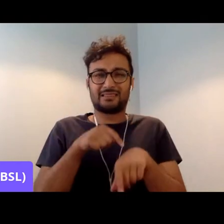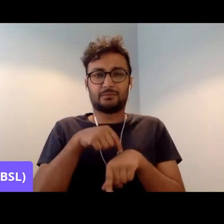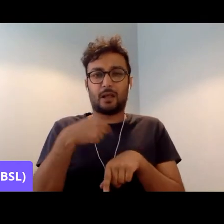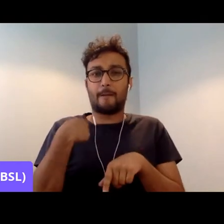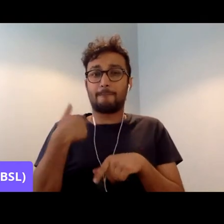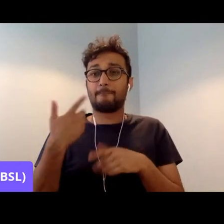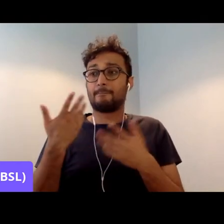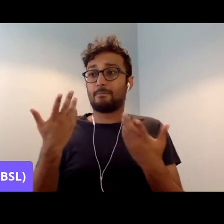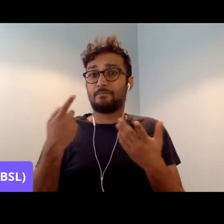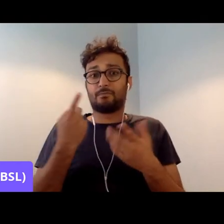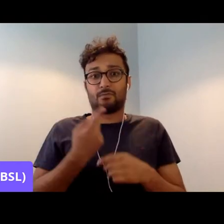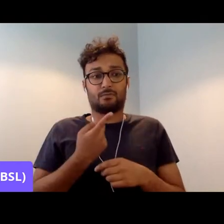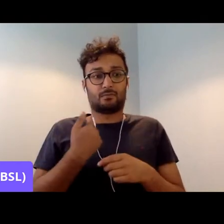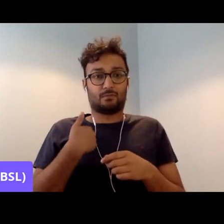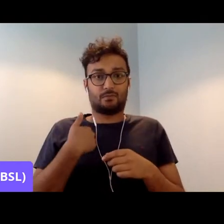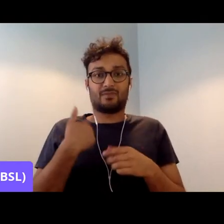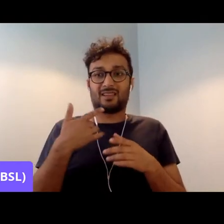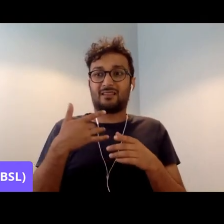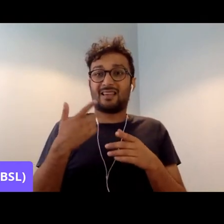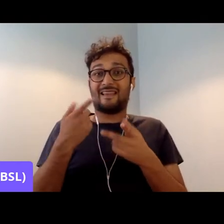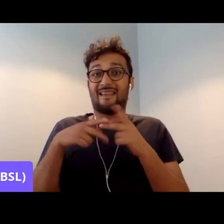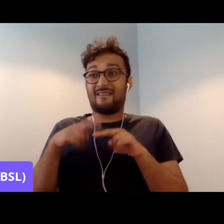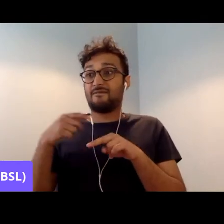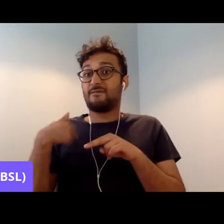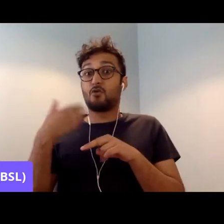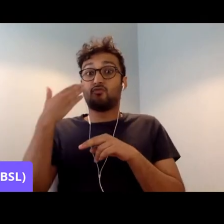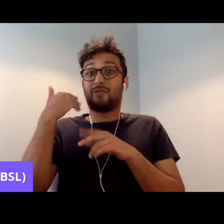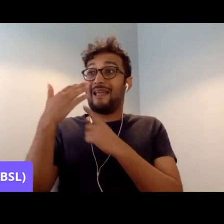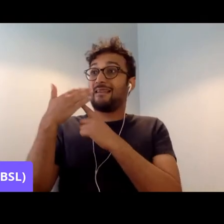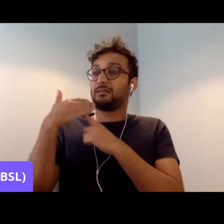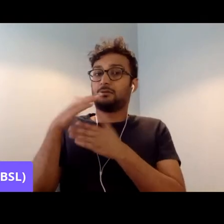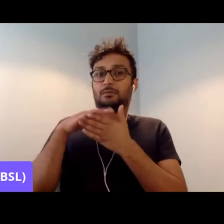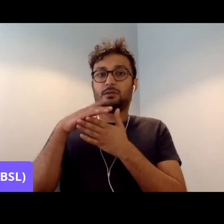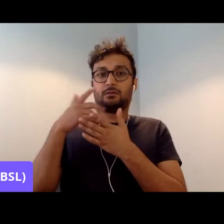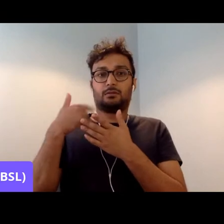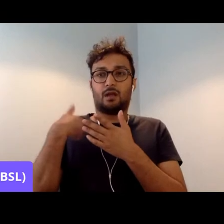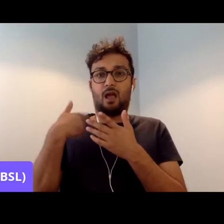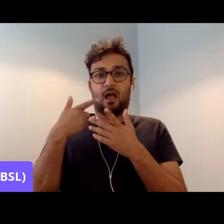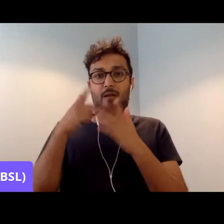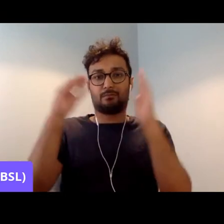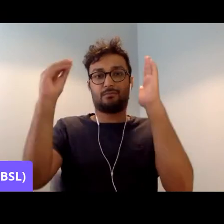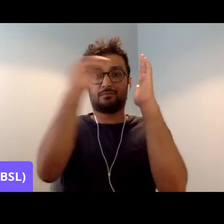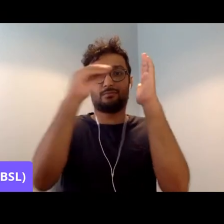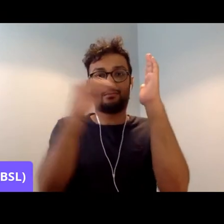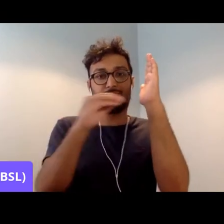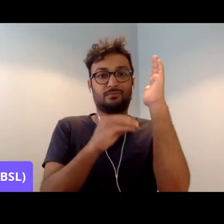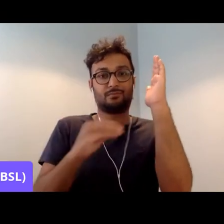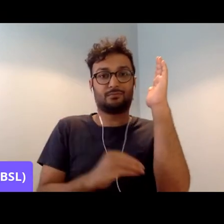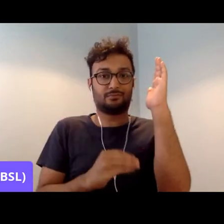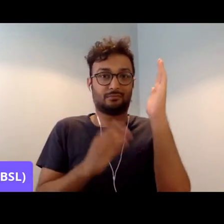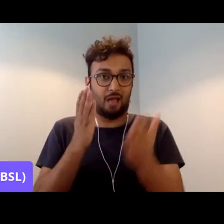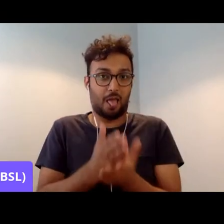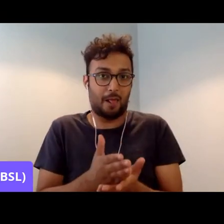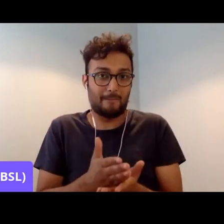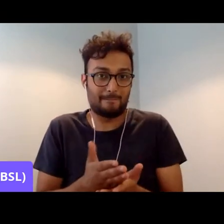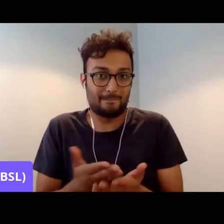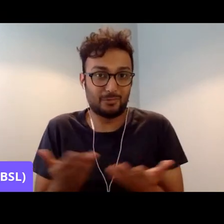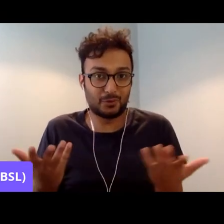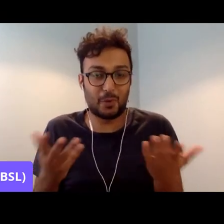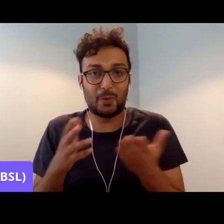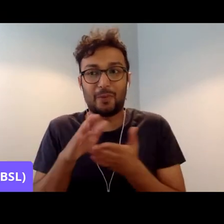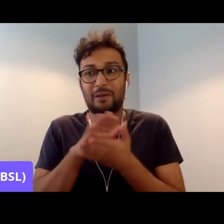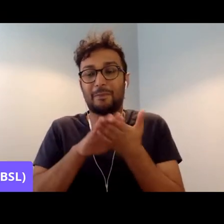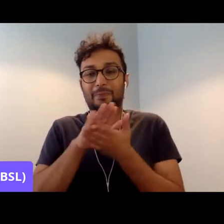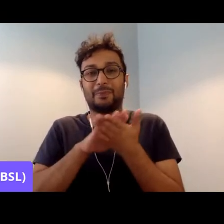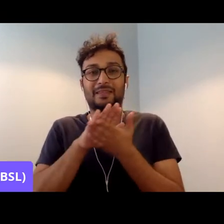as members of a class, especially if we're racialised, is through race. So, you know, Stuart Hall used to say that race is the modality in which classes live.